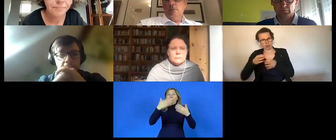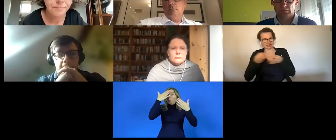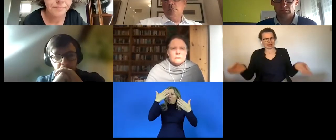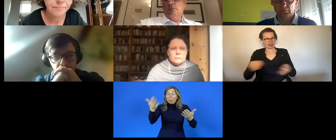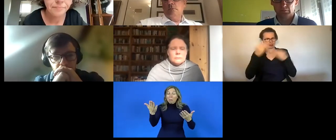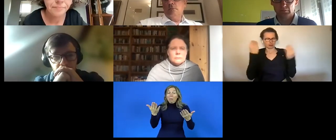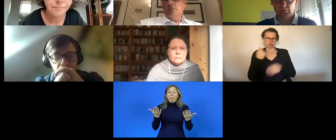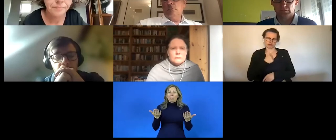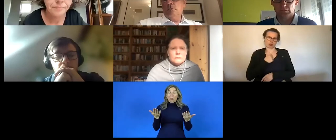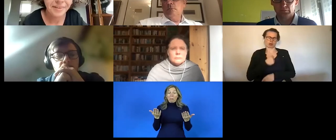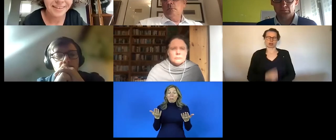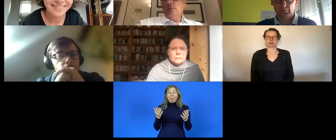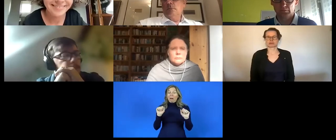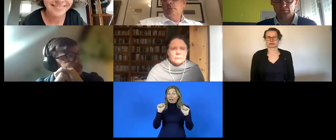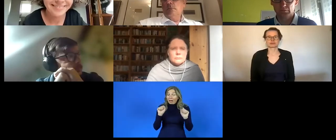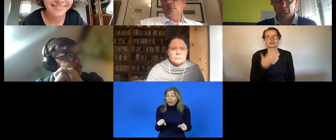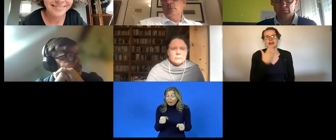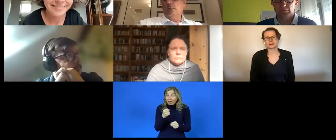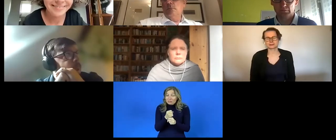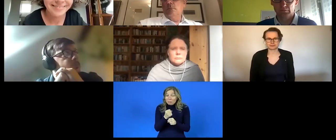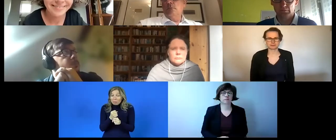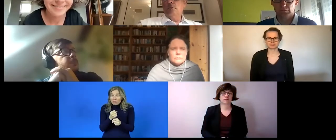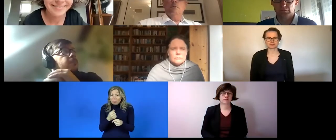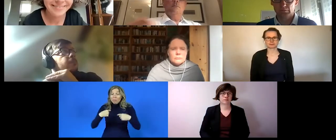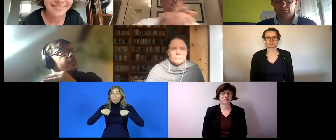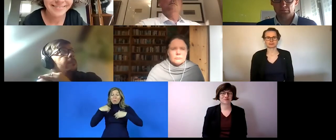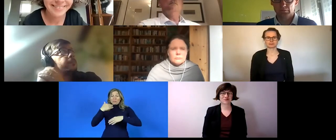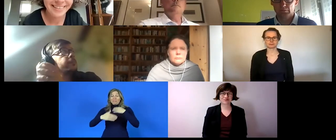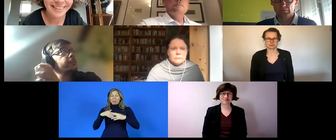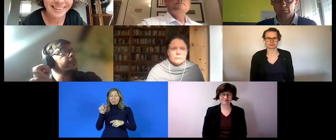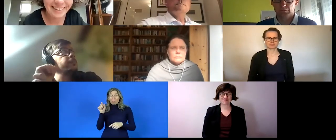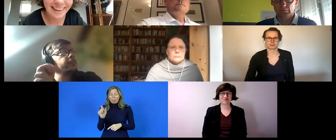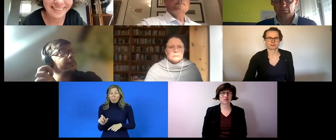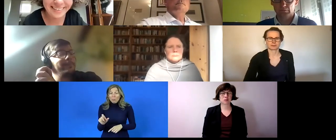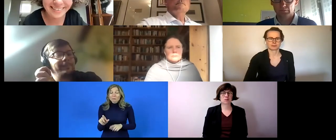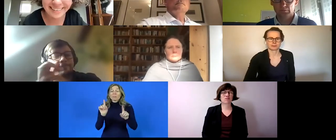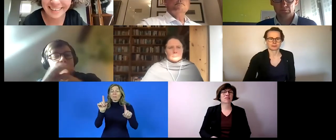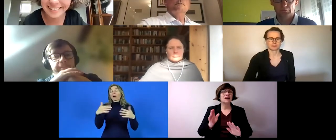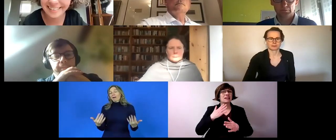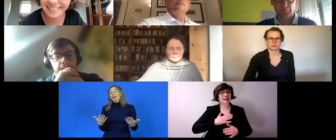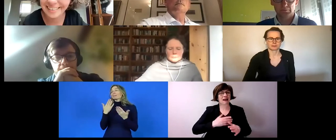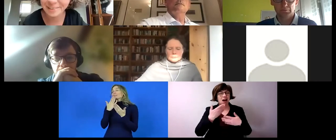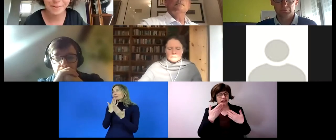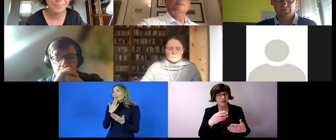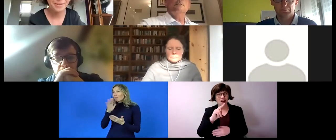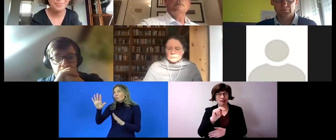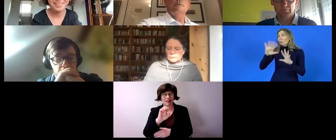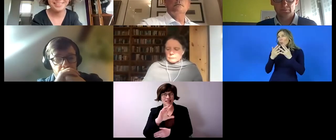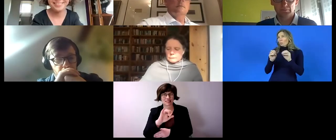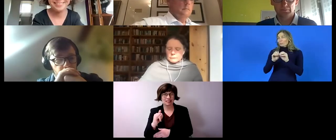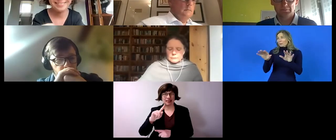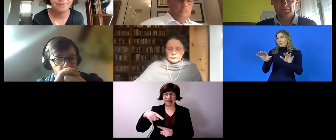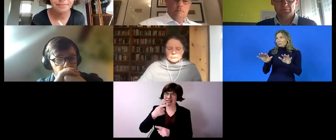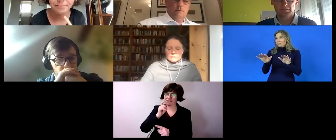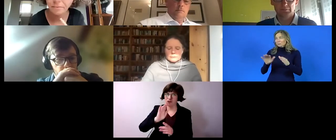to find employment for a disabled person but i would like to thank you very much for your webinar thanks thank